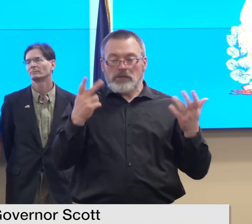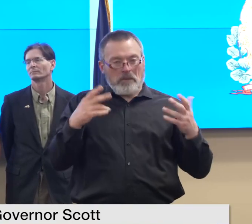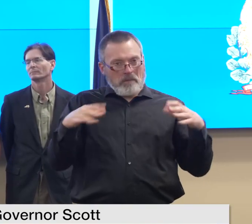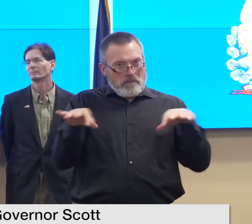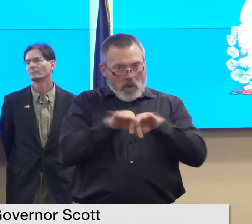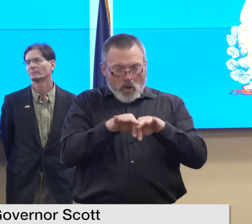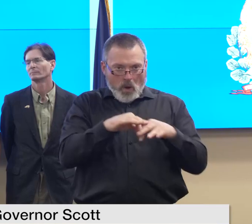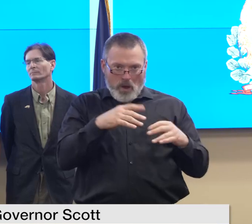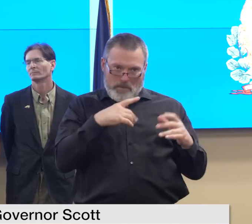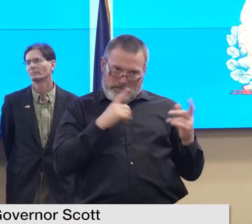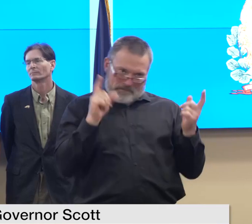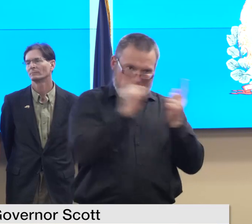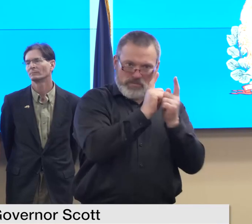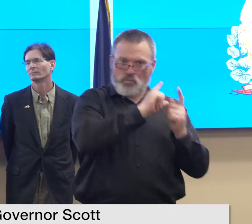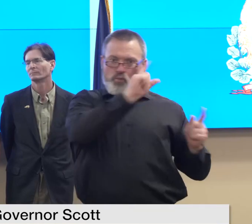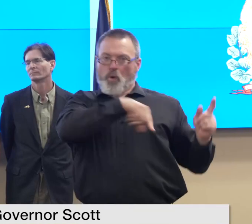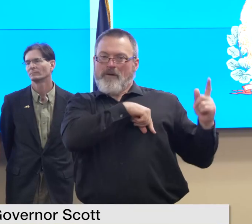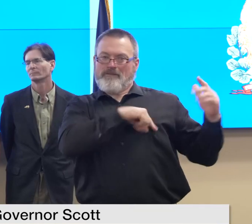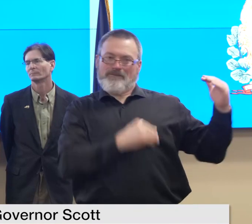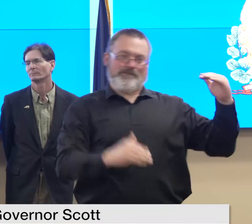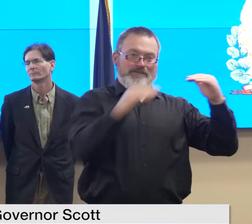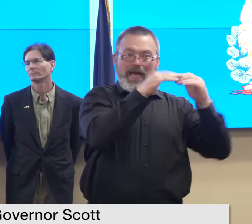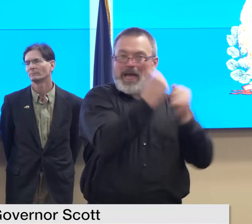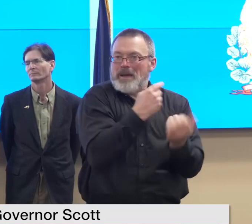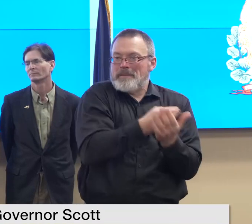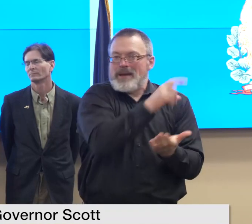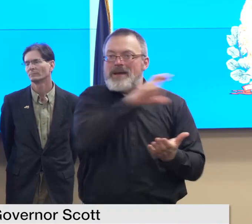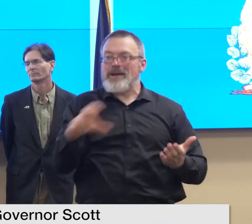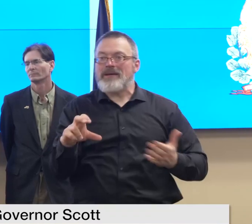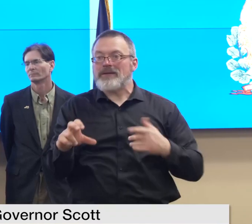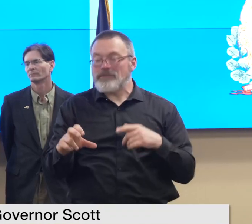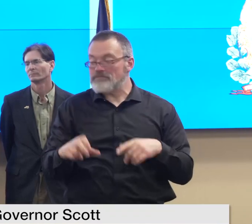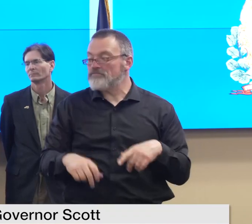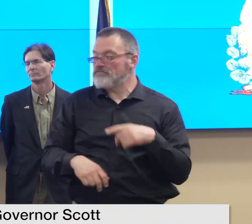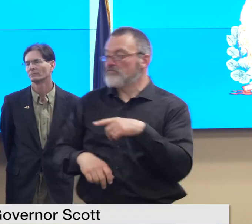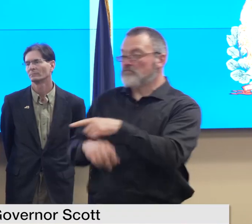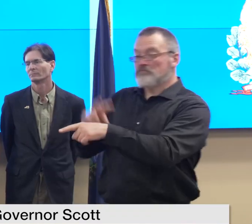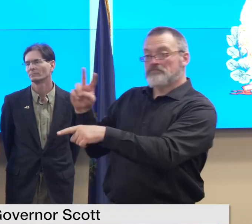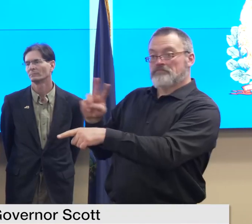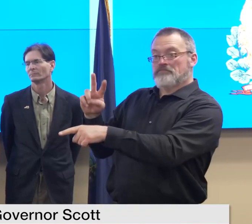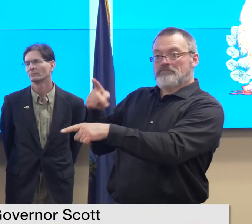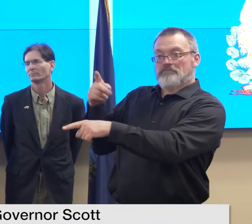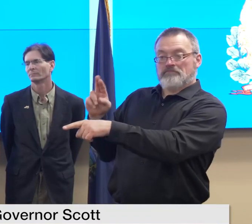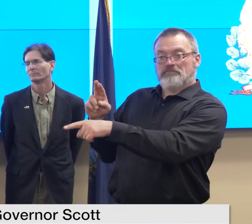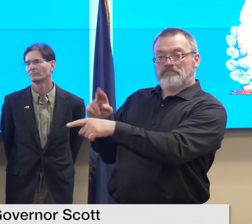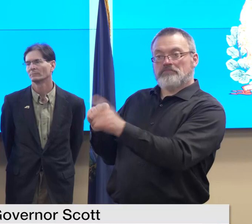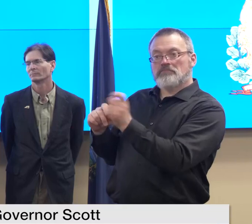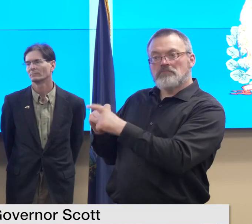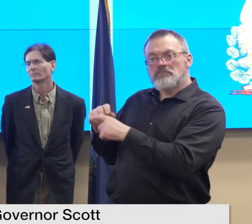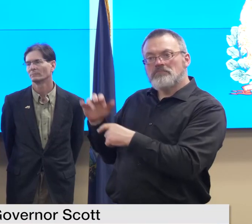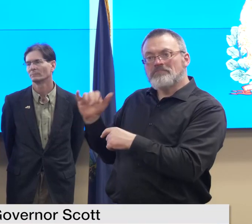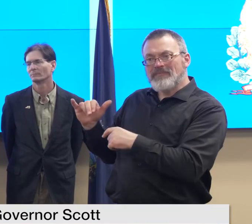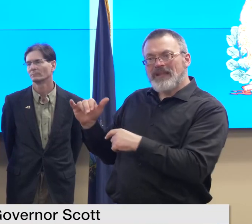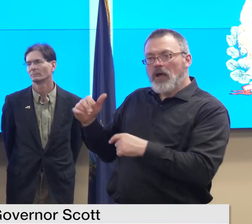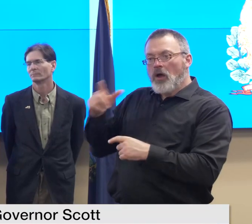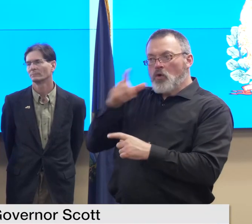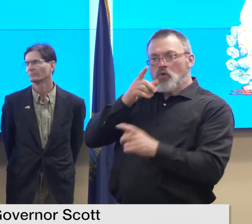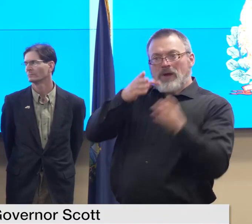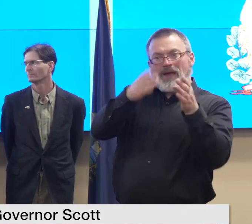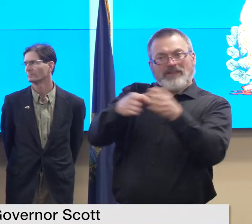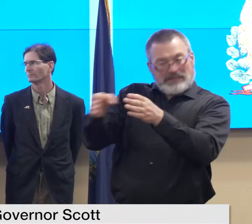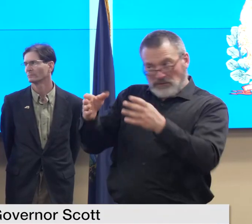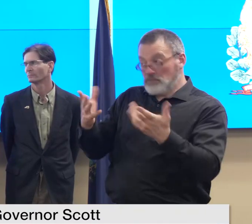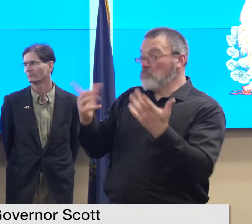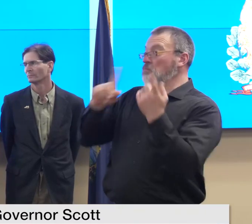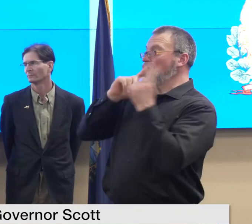you had reported about 50 homes self-reported uninhabitable or residential structures has that number been